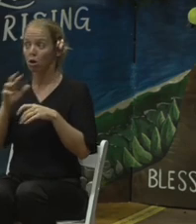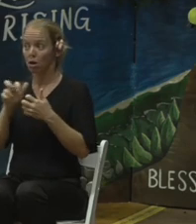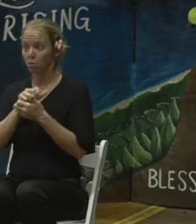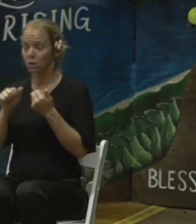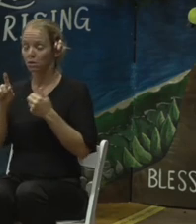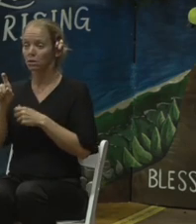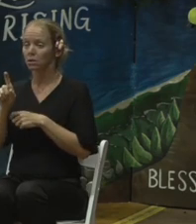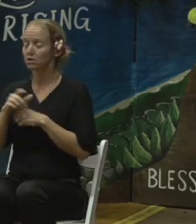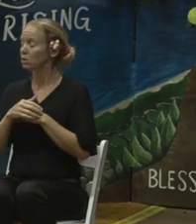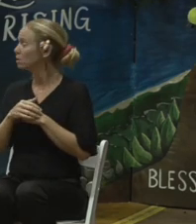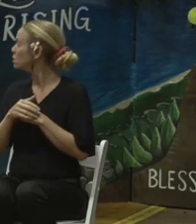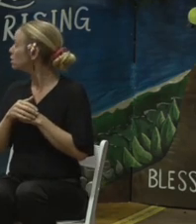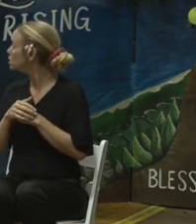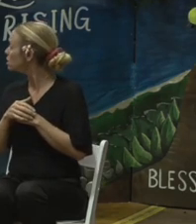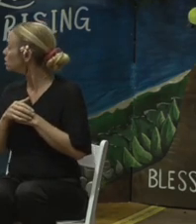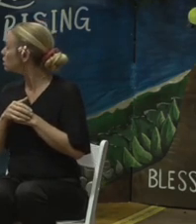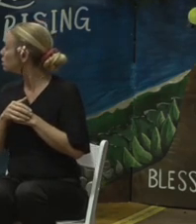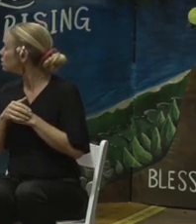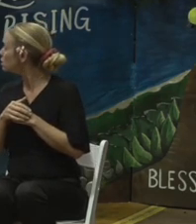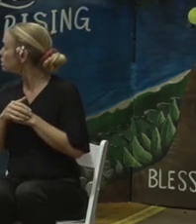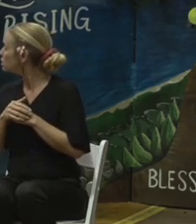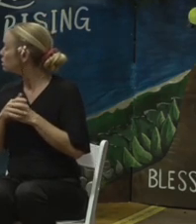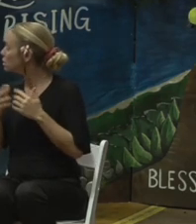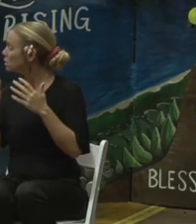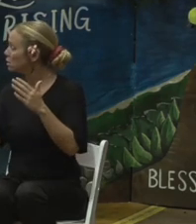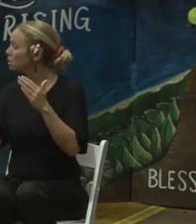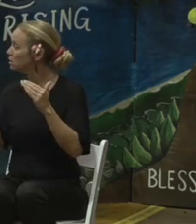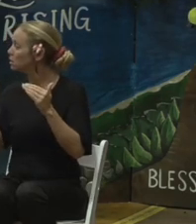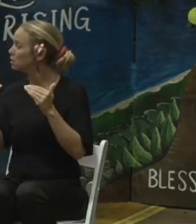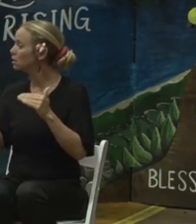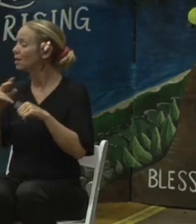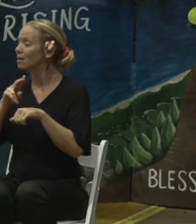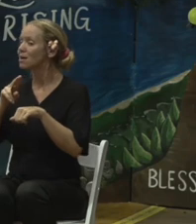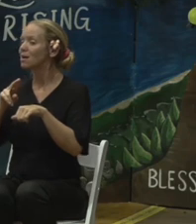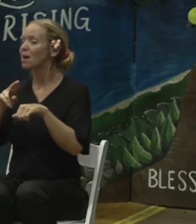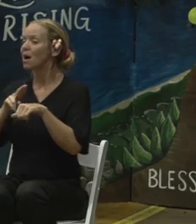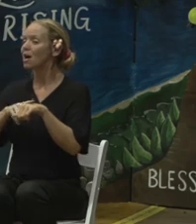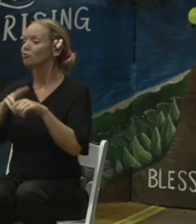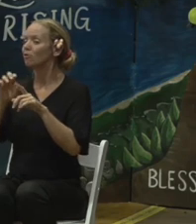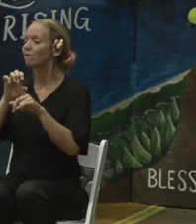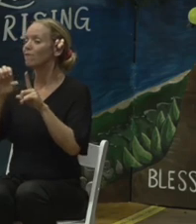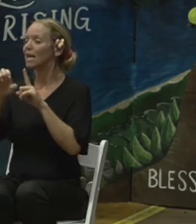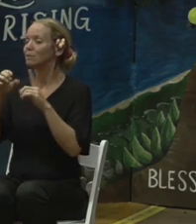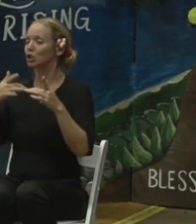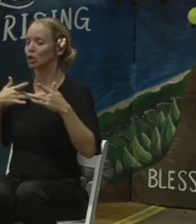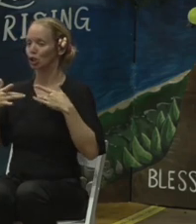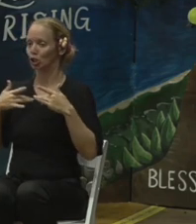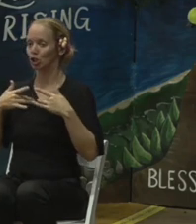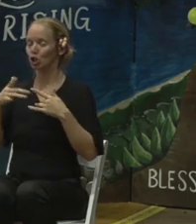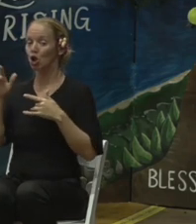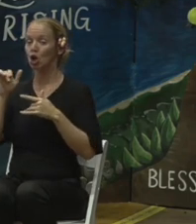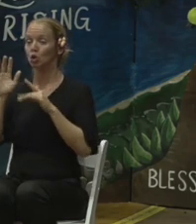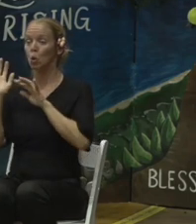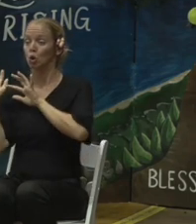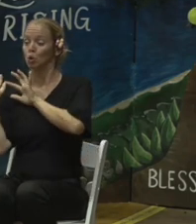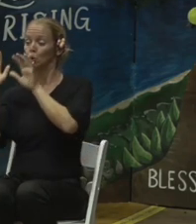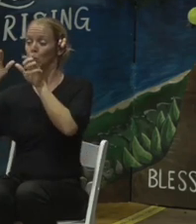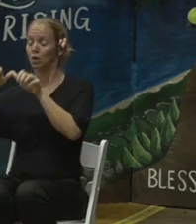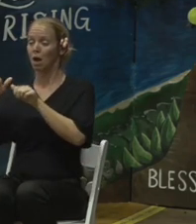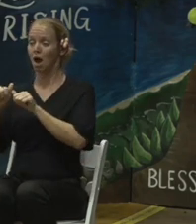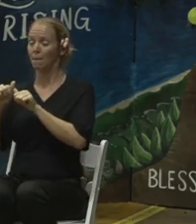The next criteria is natural environmental concerns, which include tsunami, flooding,